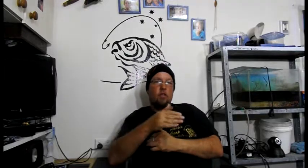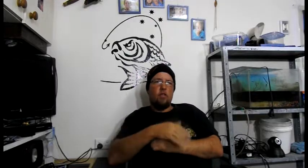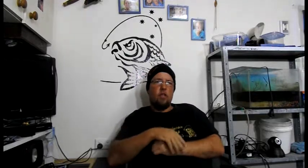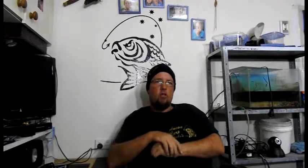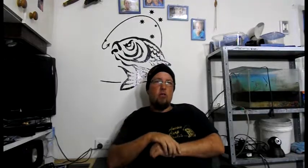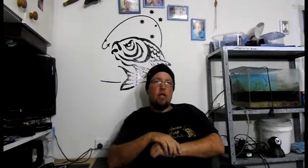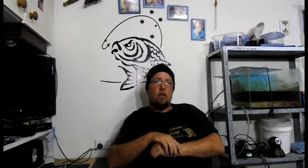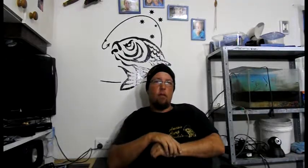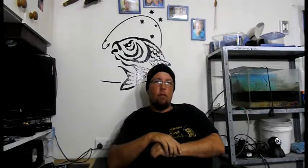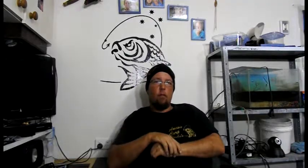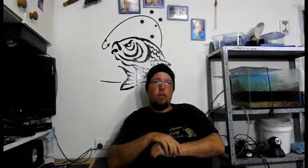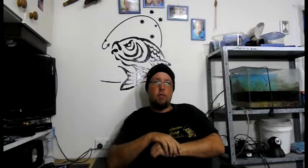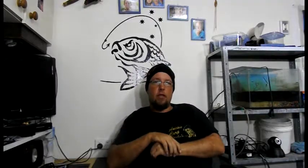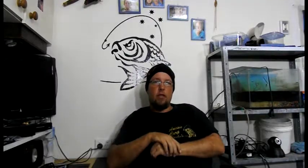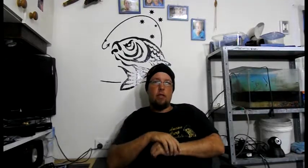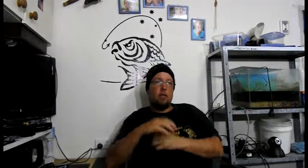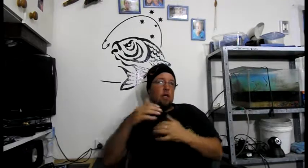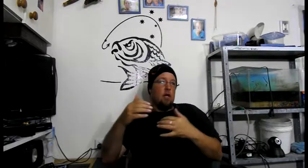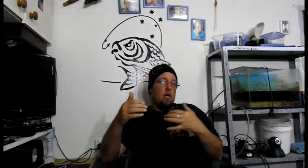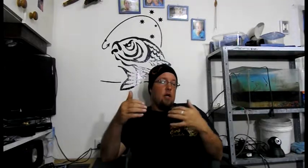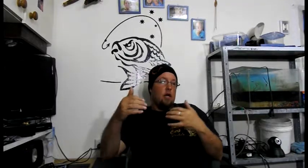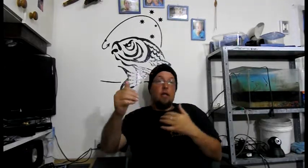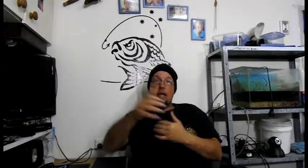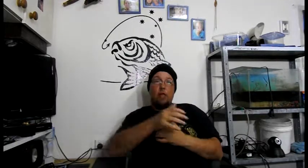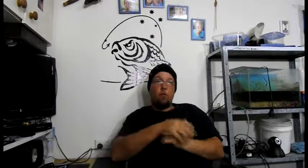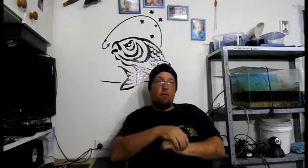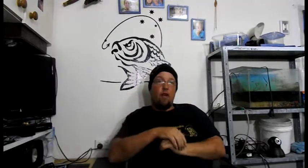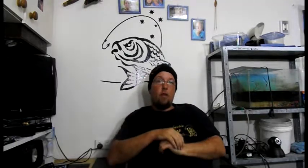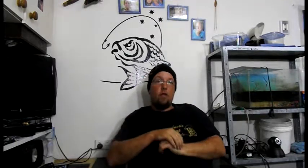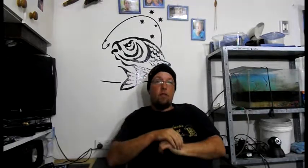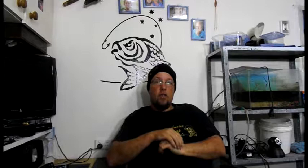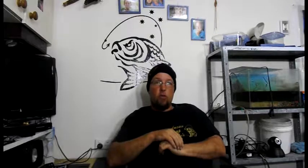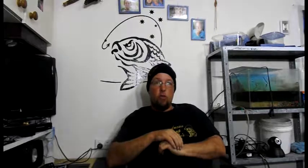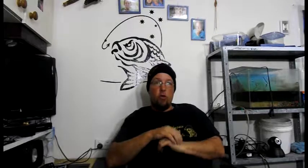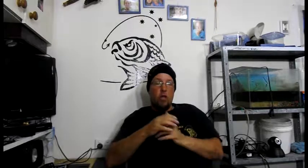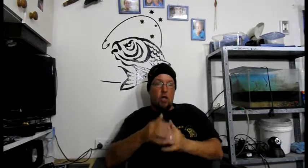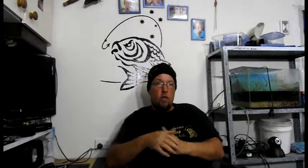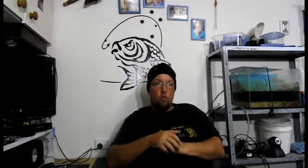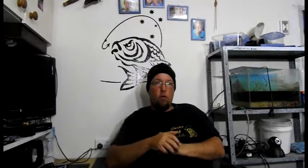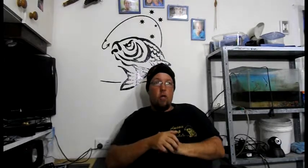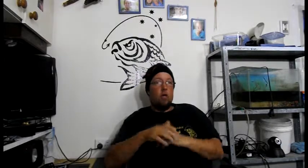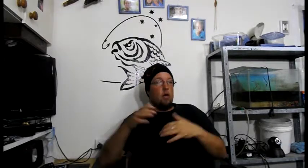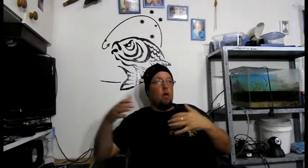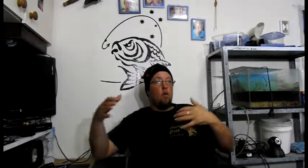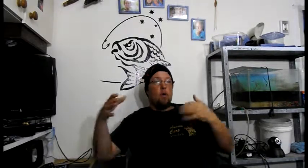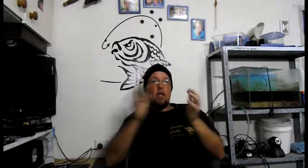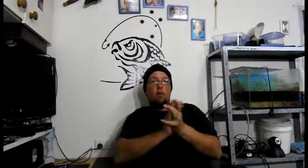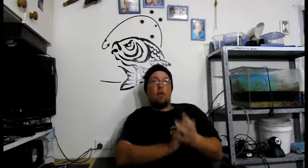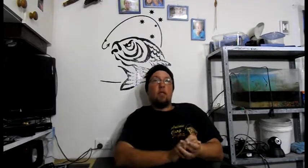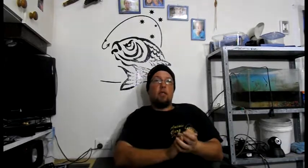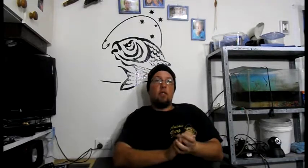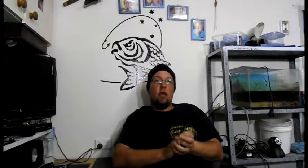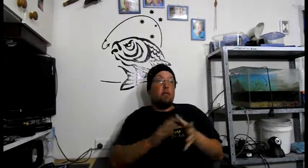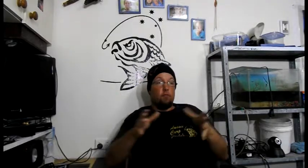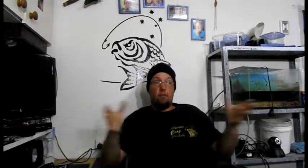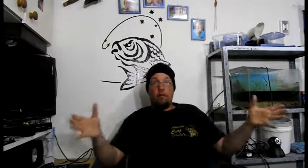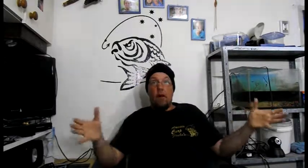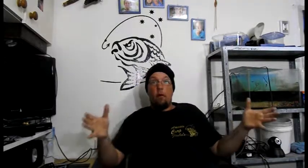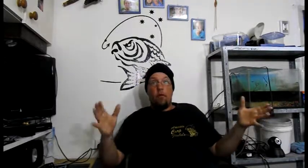have slowed down. The warm springs. And the natural flow. Of fresh water. And clean water. We're the ones. That slow the. Flow of the